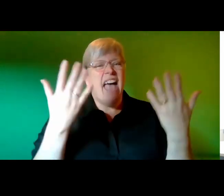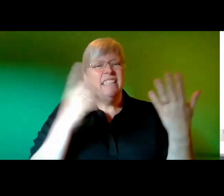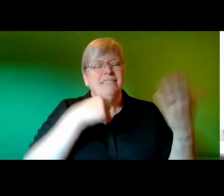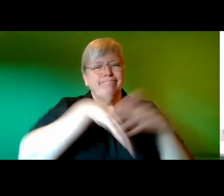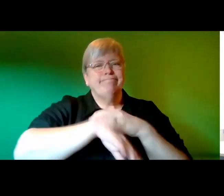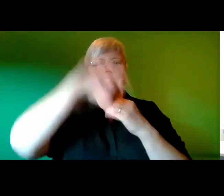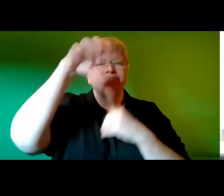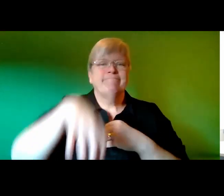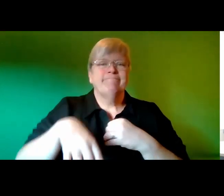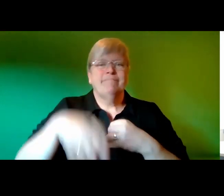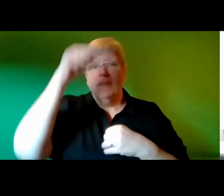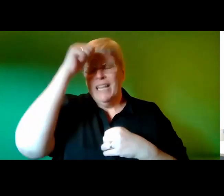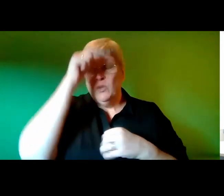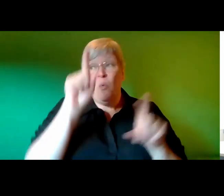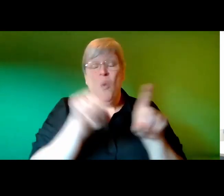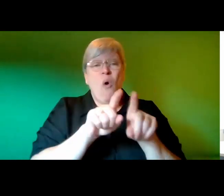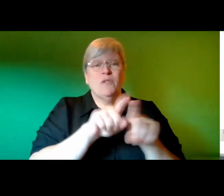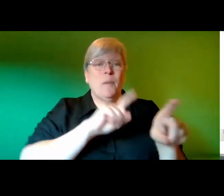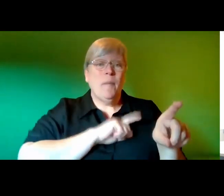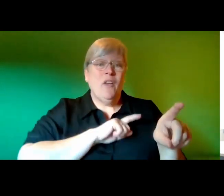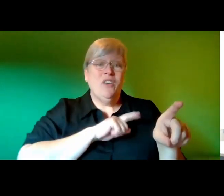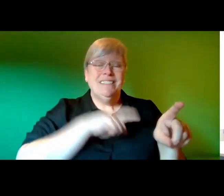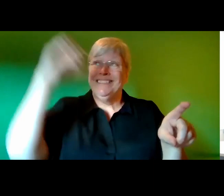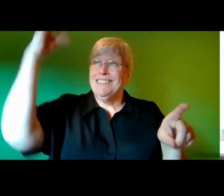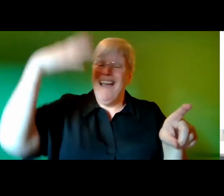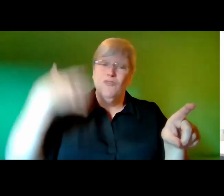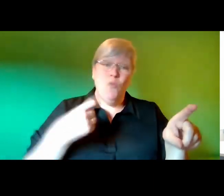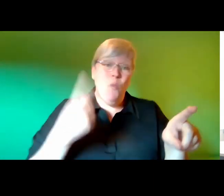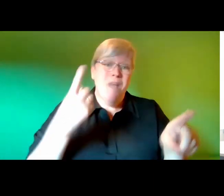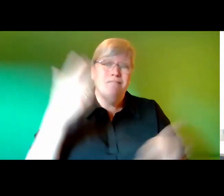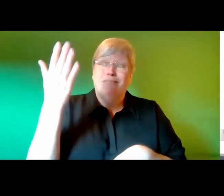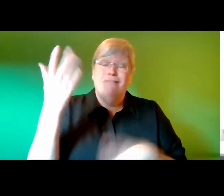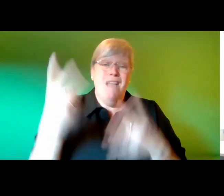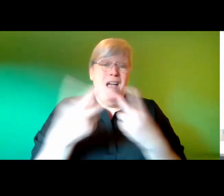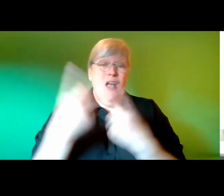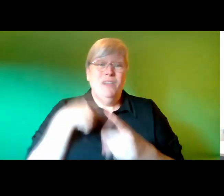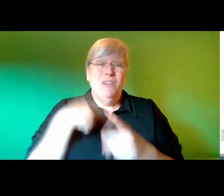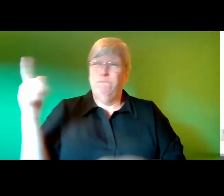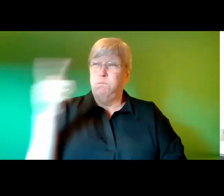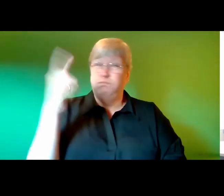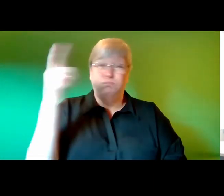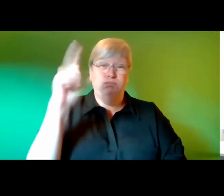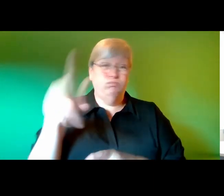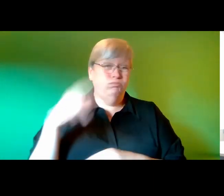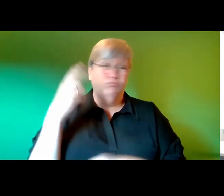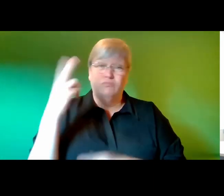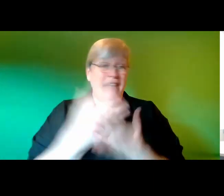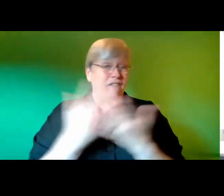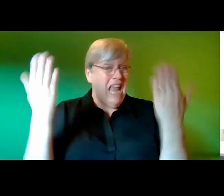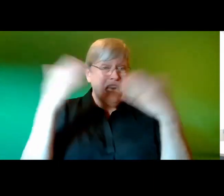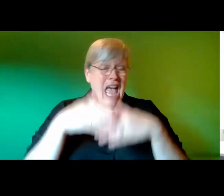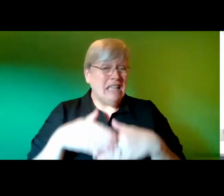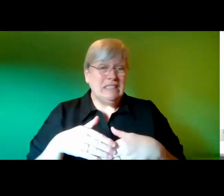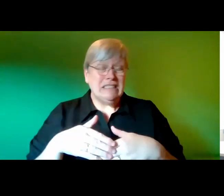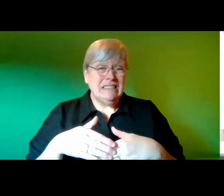the sun is the only star in the solar system and other stars are too far away to see even at night the